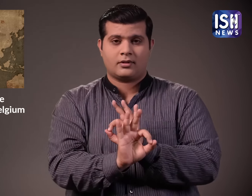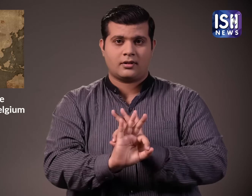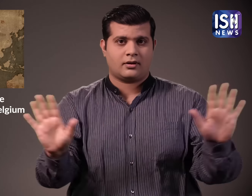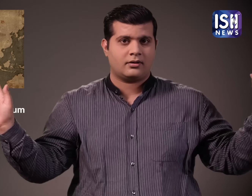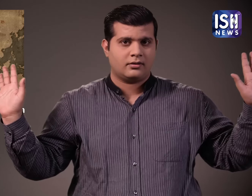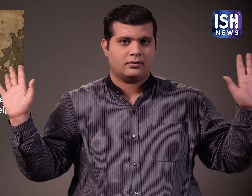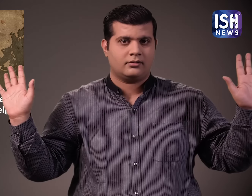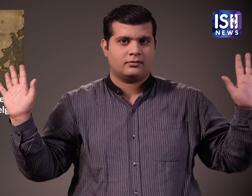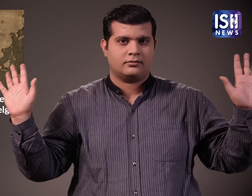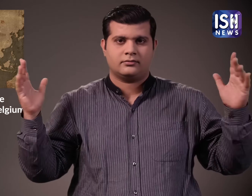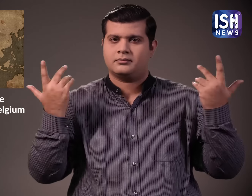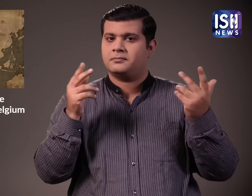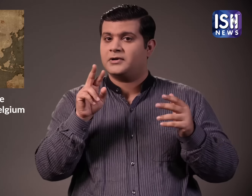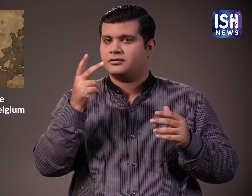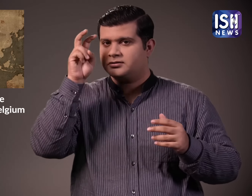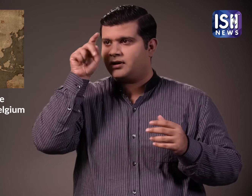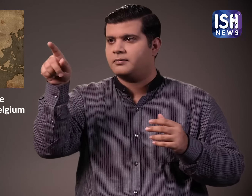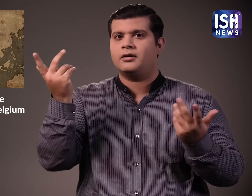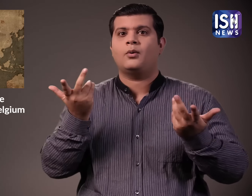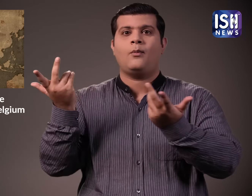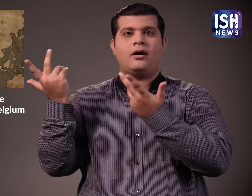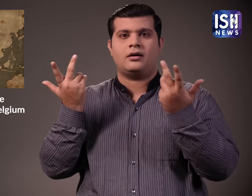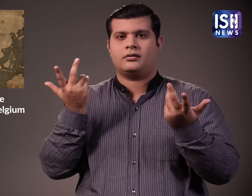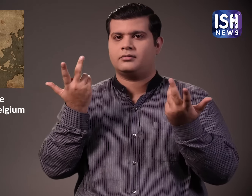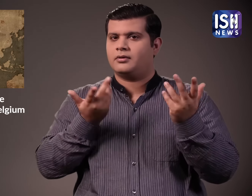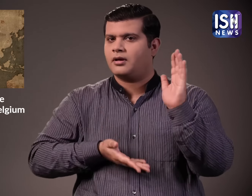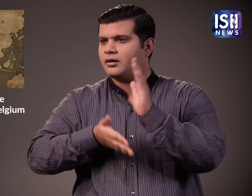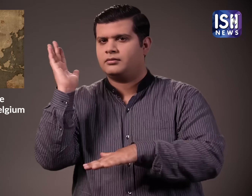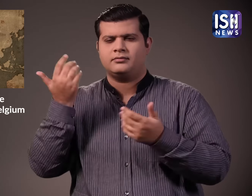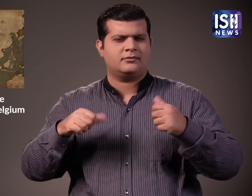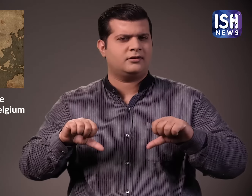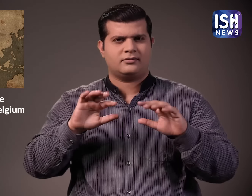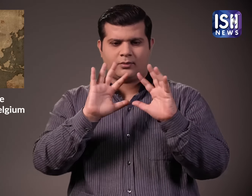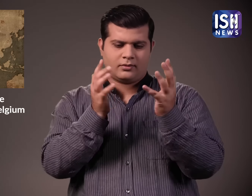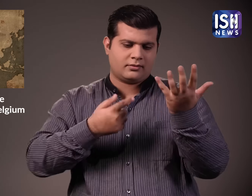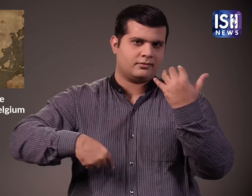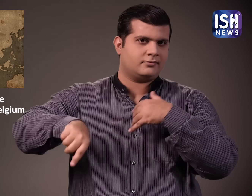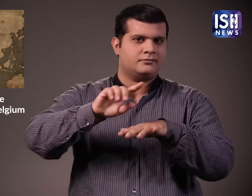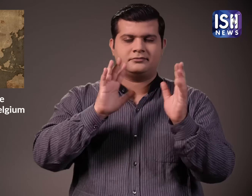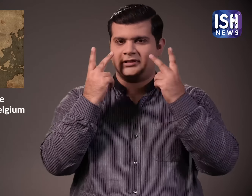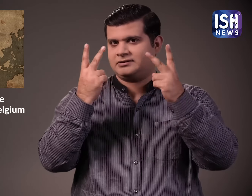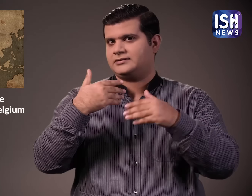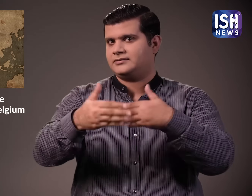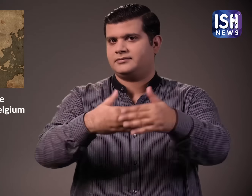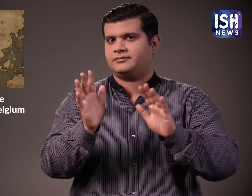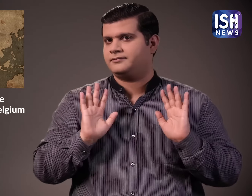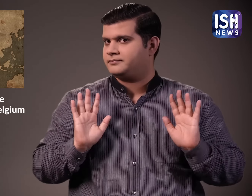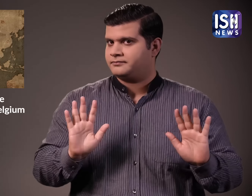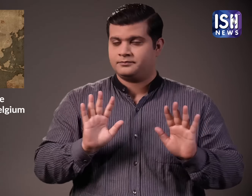So the Blue Notice will be able to track the person's information. And with the LOC, we can track their whereabouts. This will ensure that he